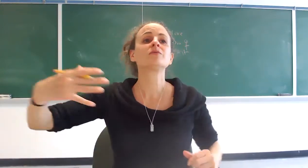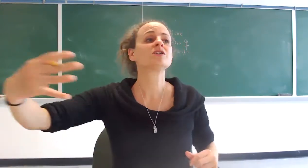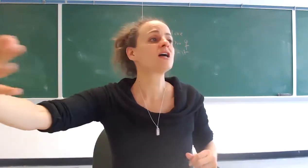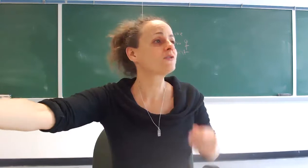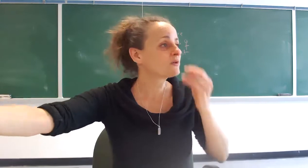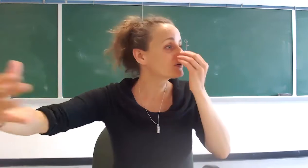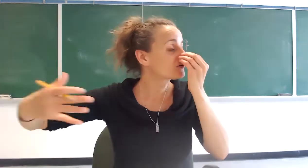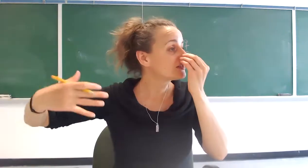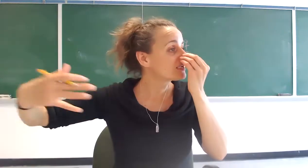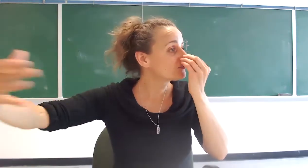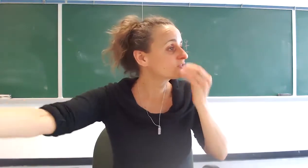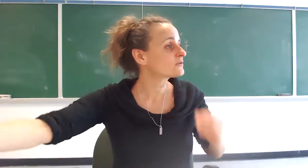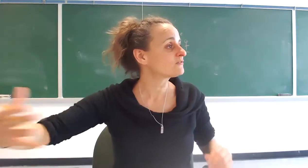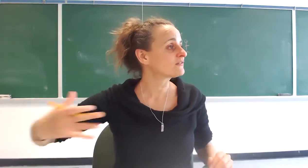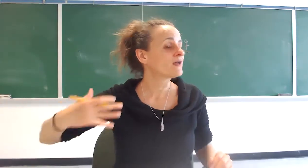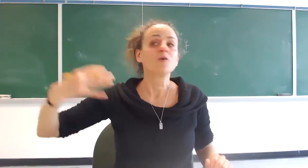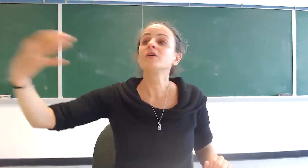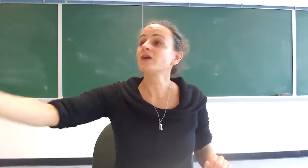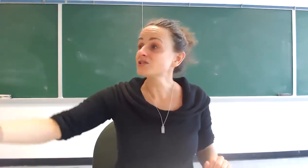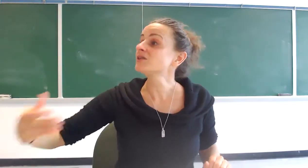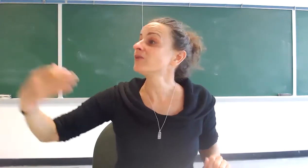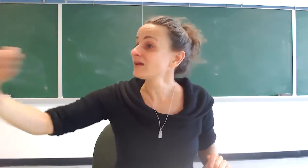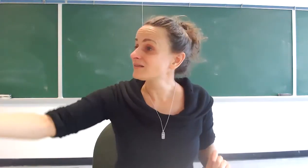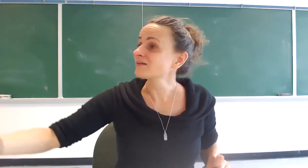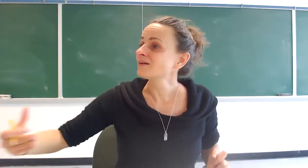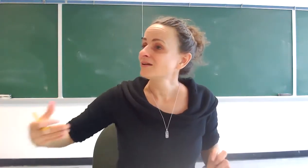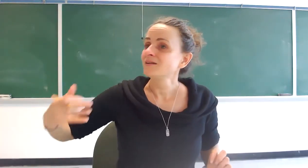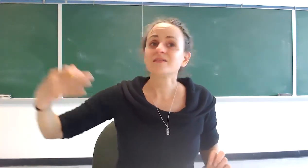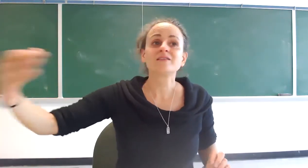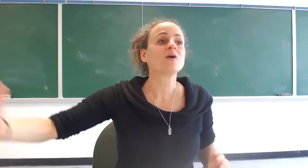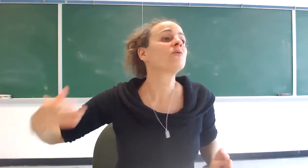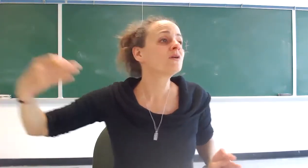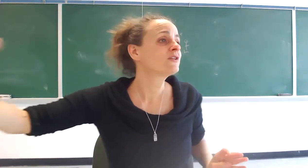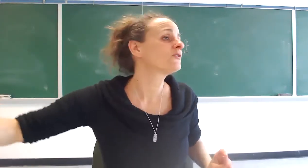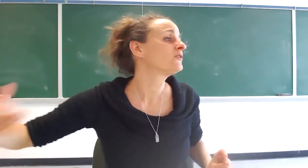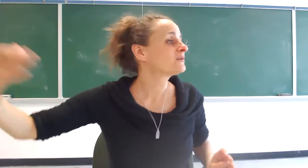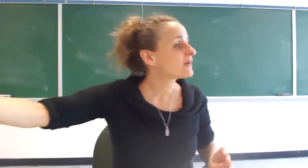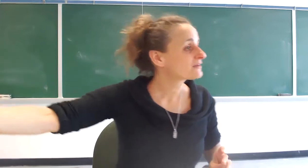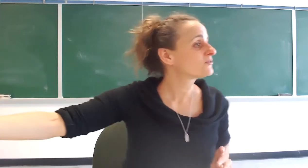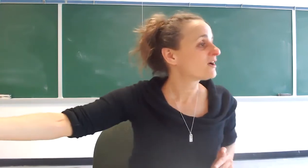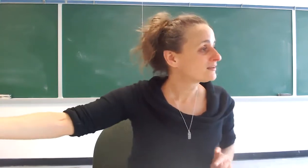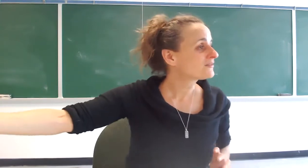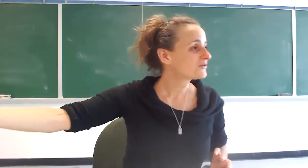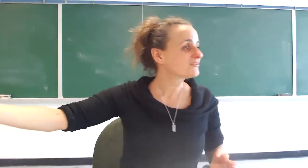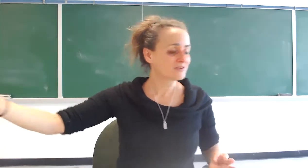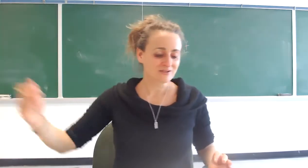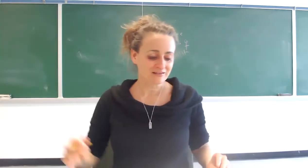reach out when we connect to each one of us we are actually connecting this is the only way to connect back to god according to living so